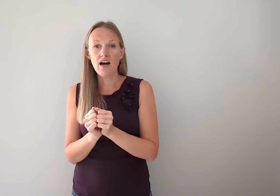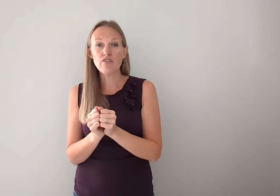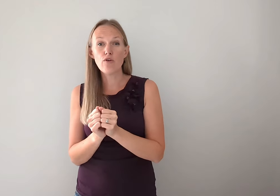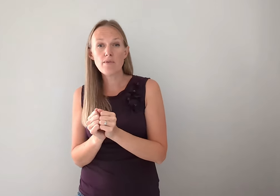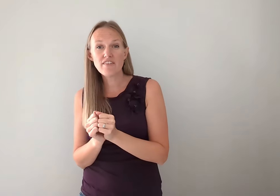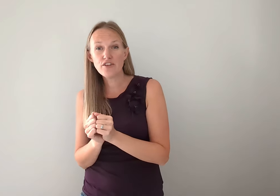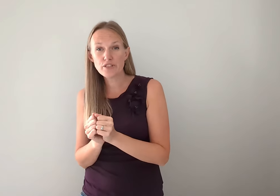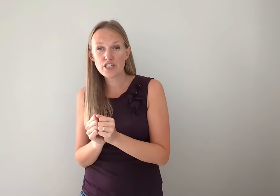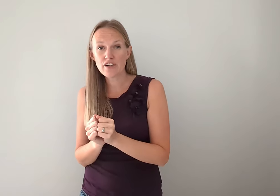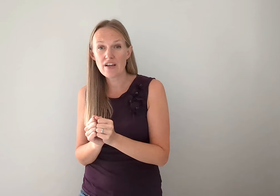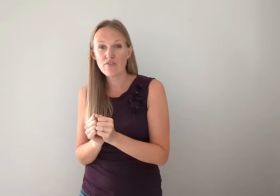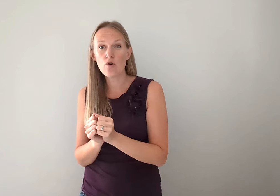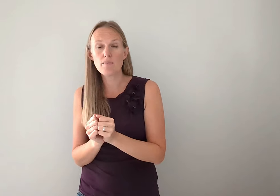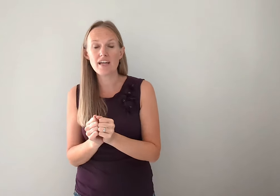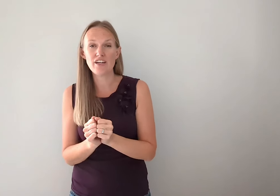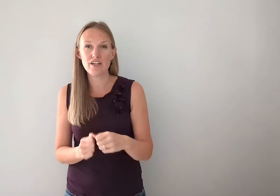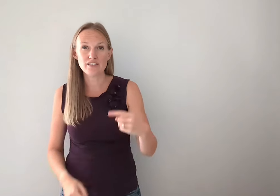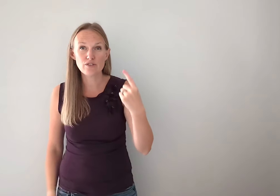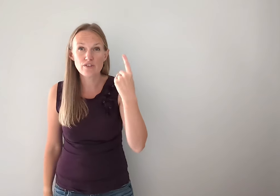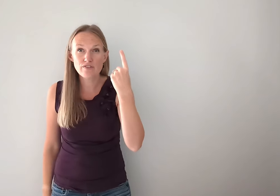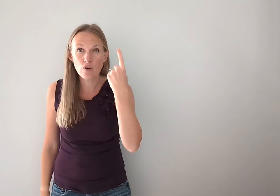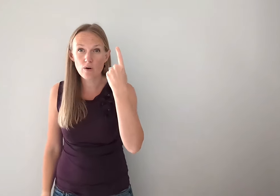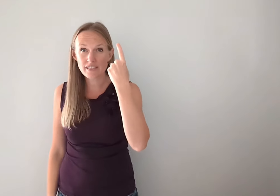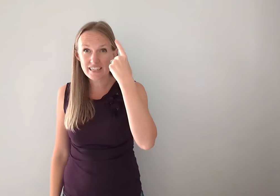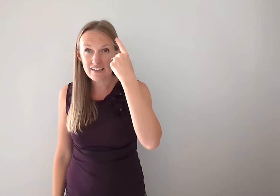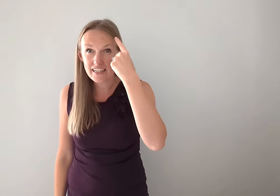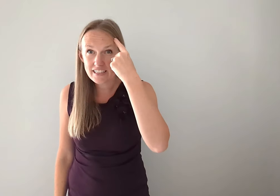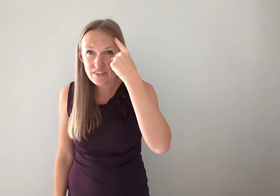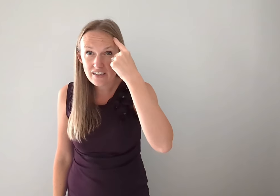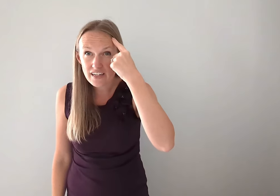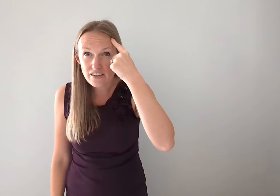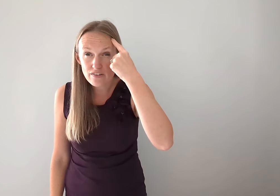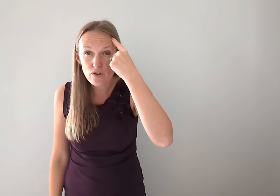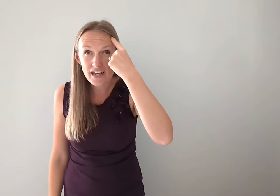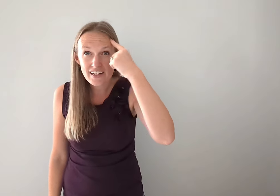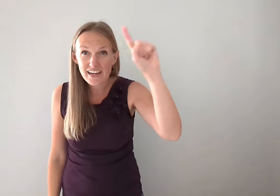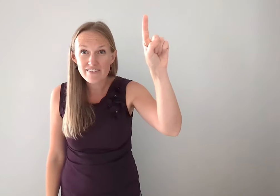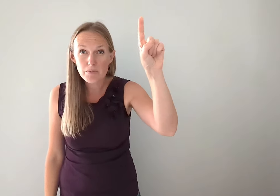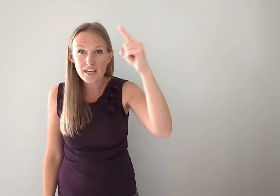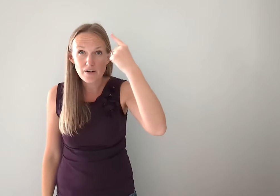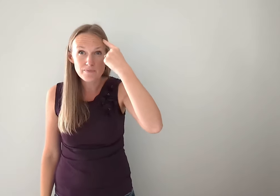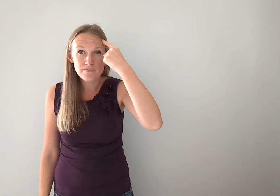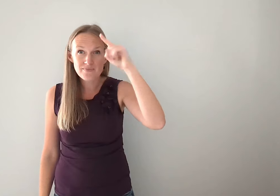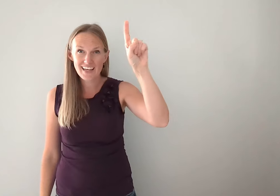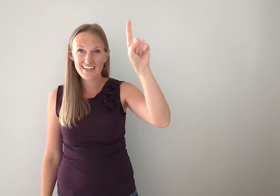For my future and for my good. So for four, you take your index finger here to your forehead and kind of flip it out. Okay.